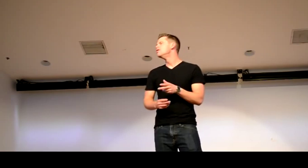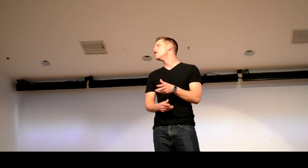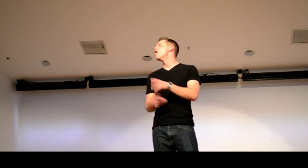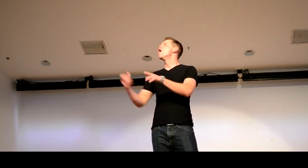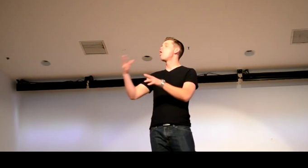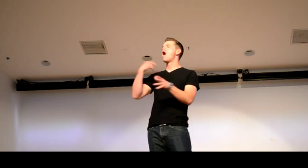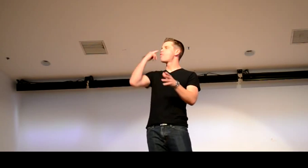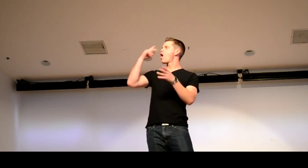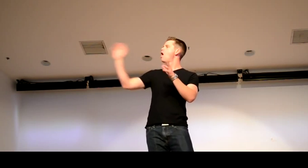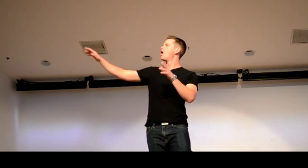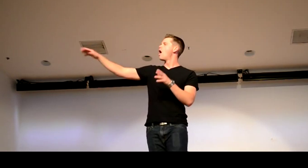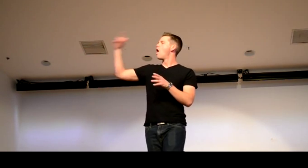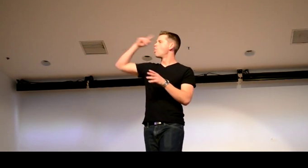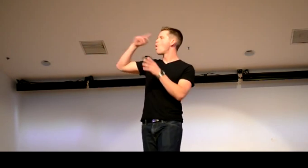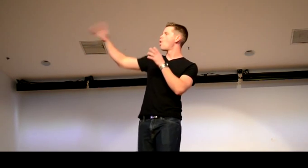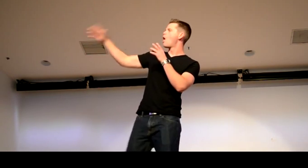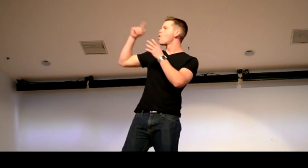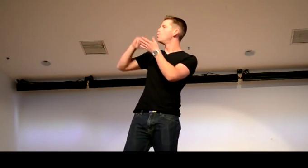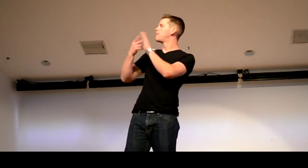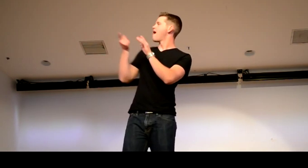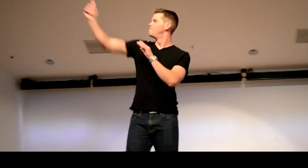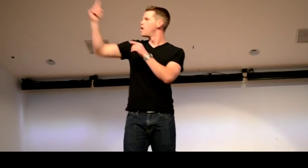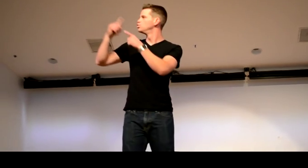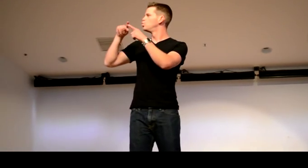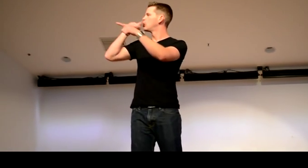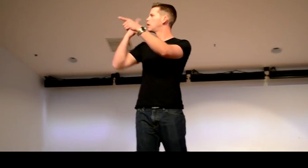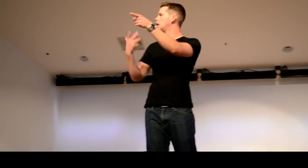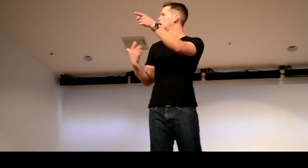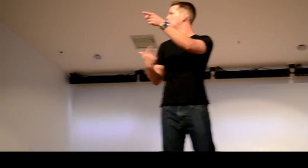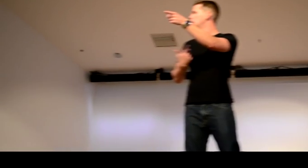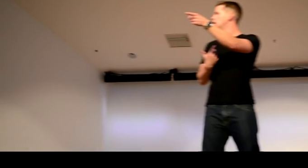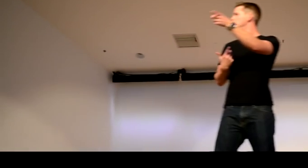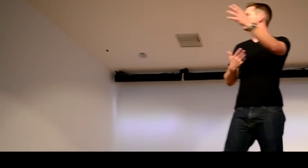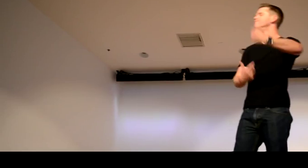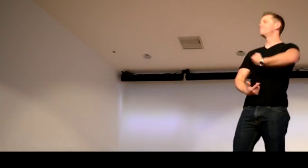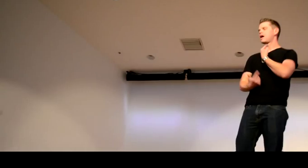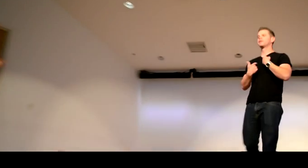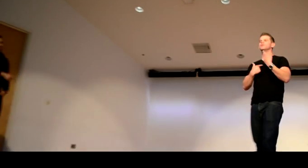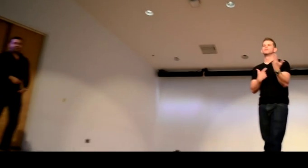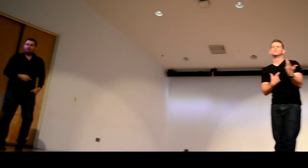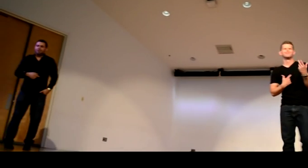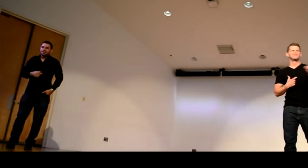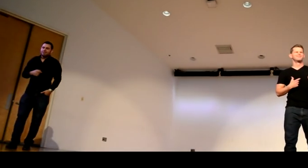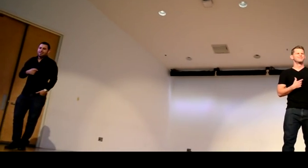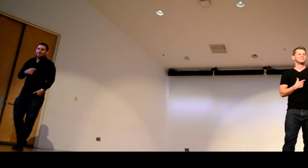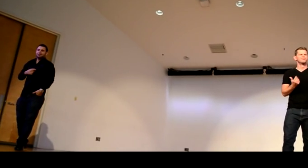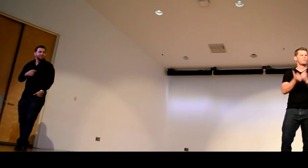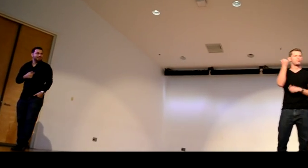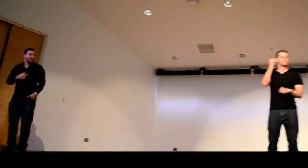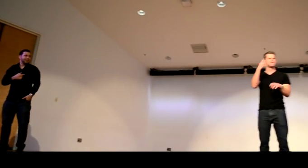I thought you meant something that would offend hearing people okay yeah oh yeah